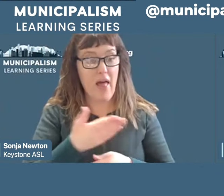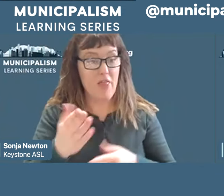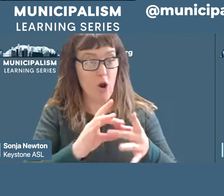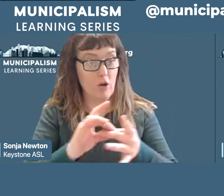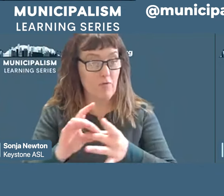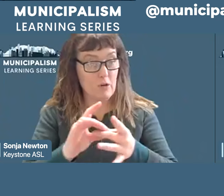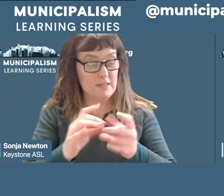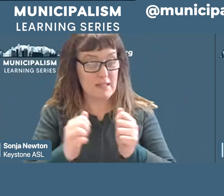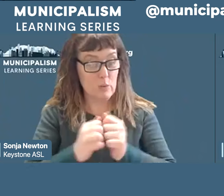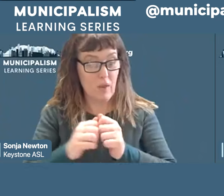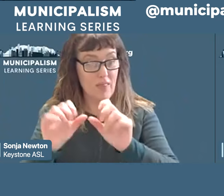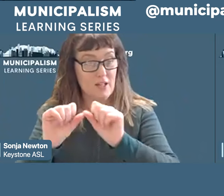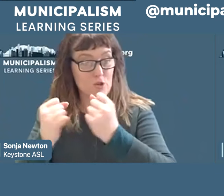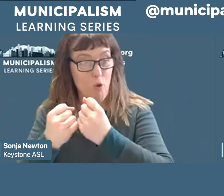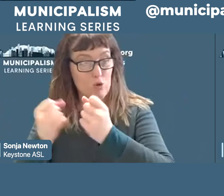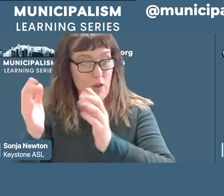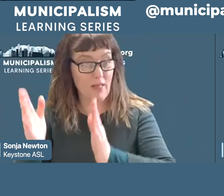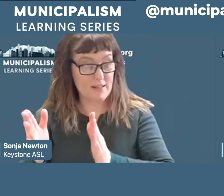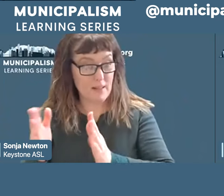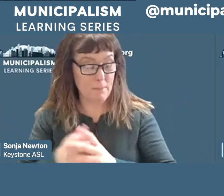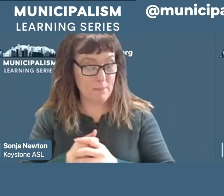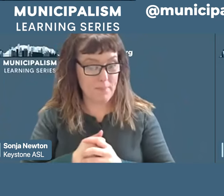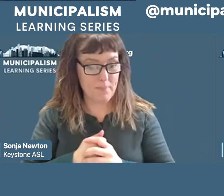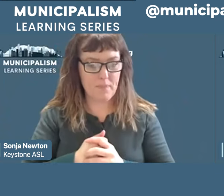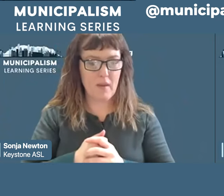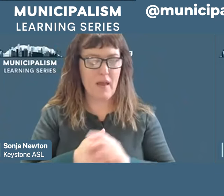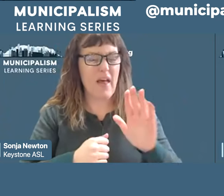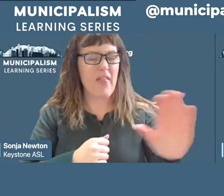their visions of a different future.